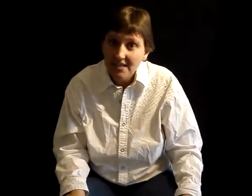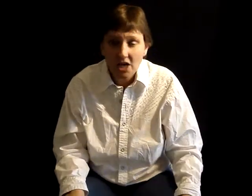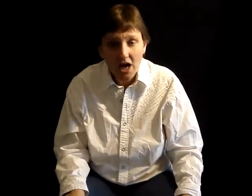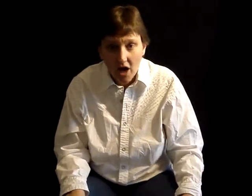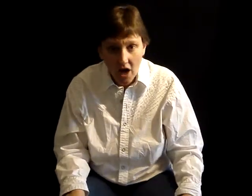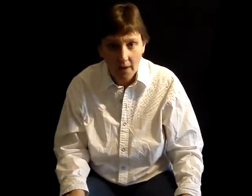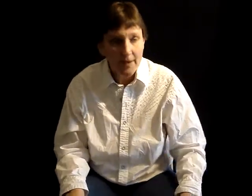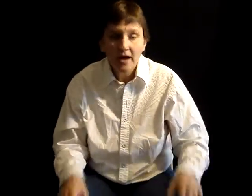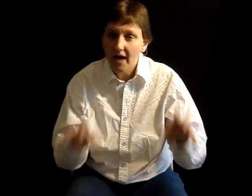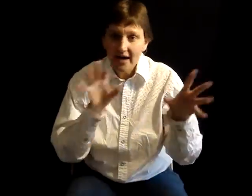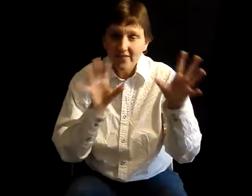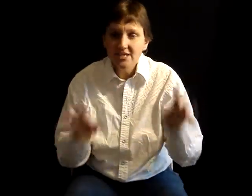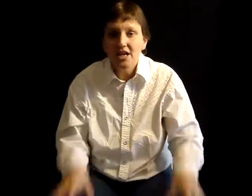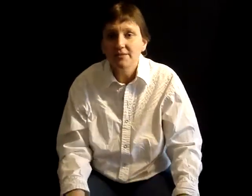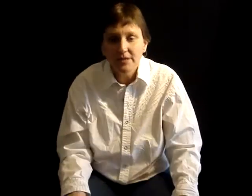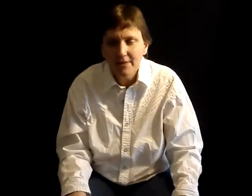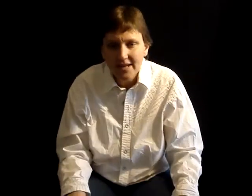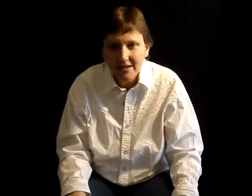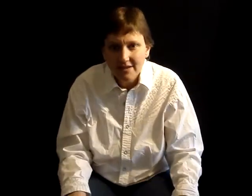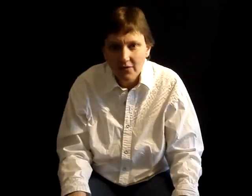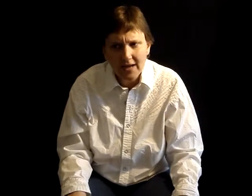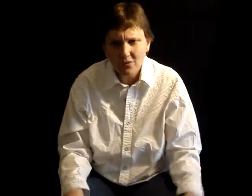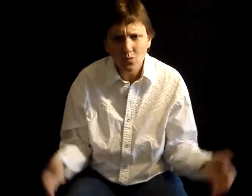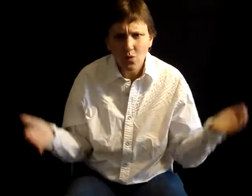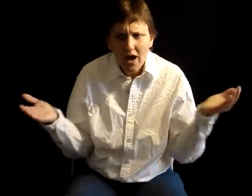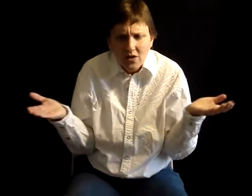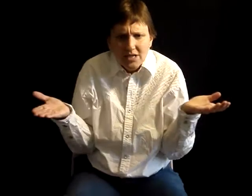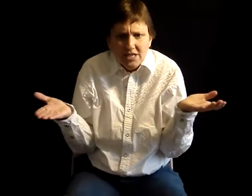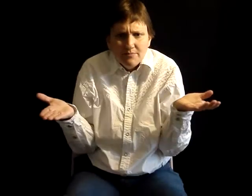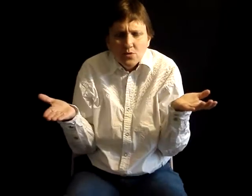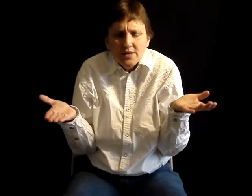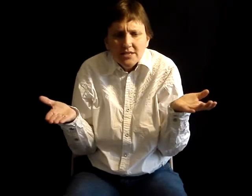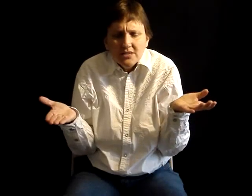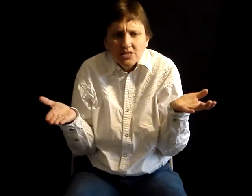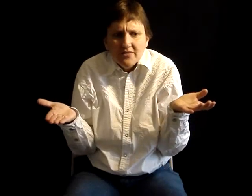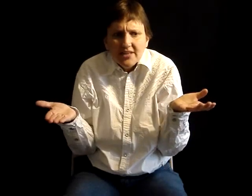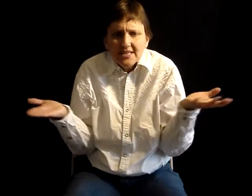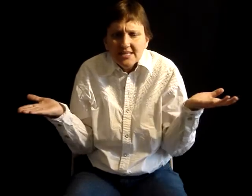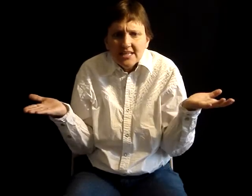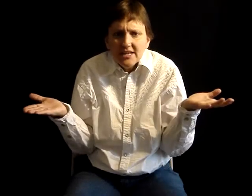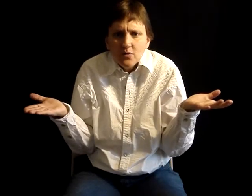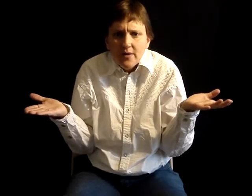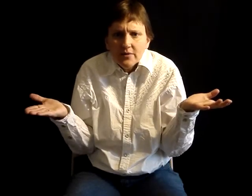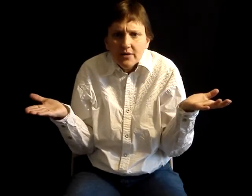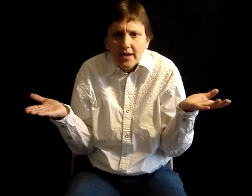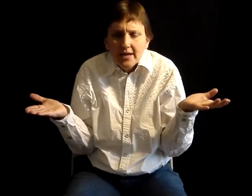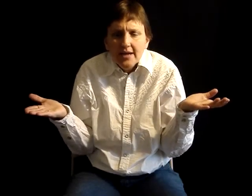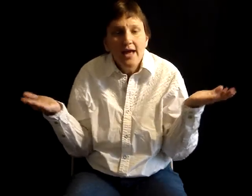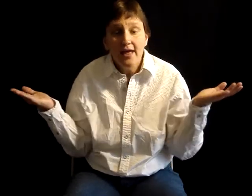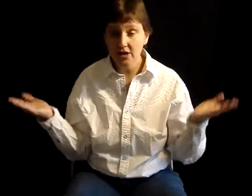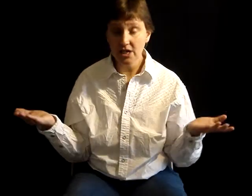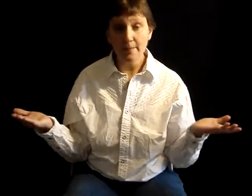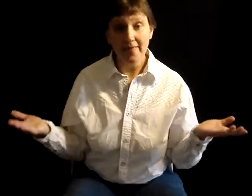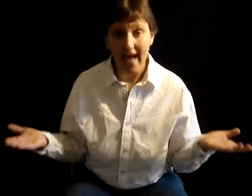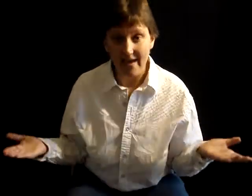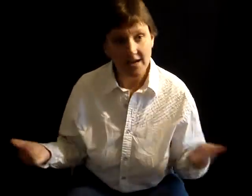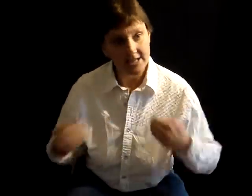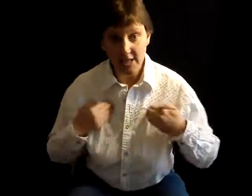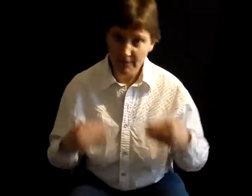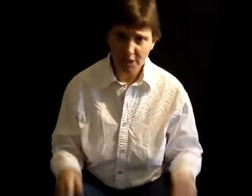StevenLamont.com, I have that document embedded, right? How can he keep doing illegal stuff like this and getting away with it, right? And on top of that, he's me